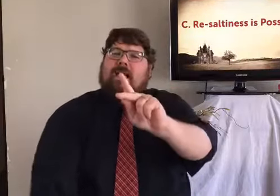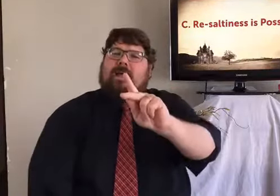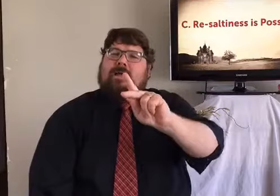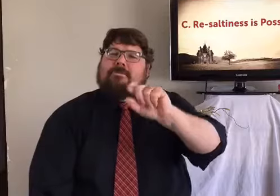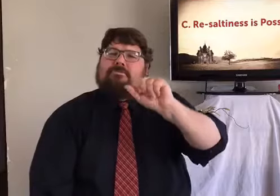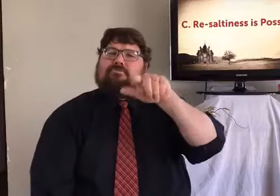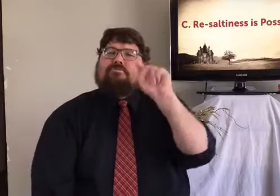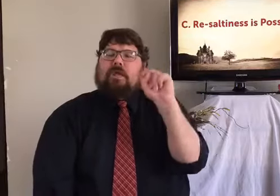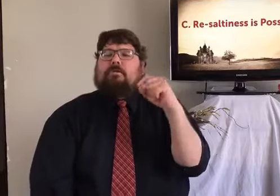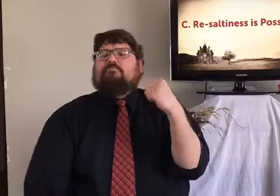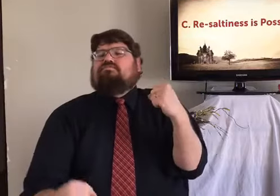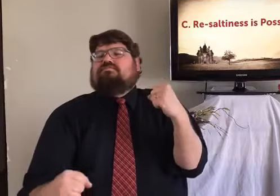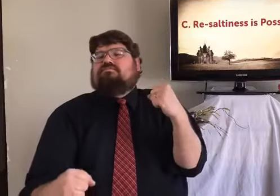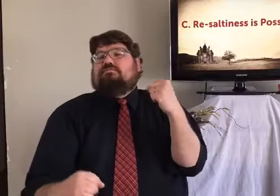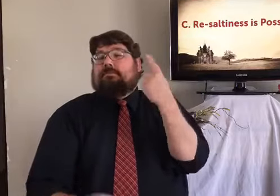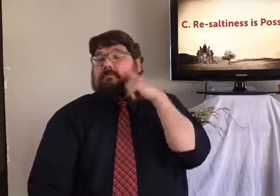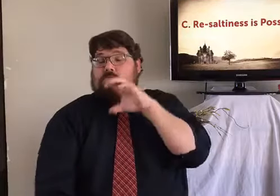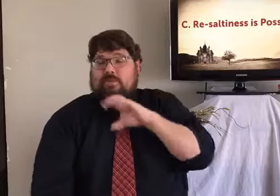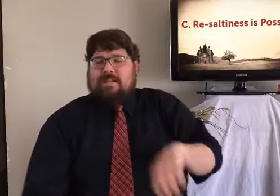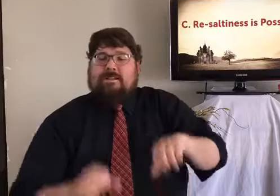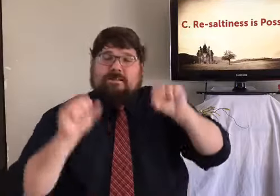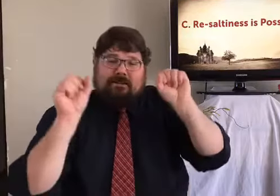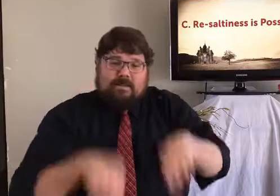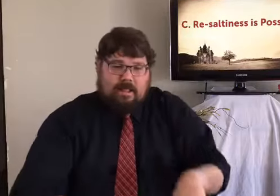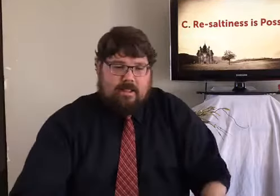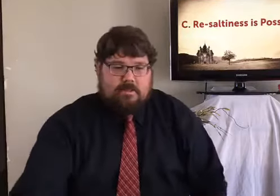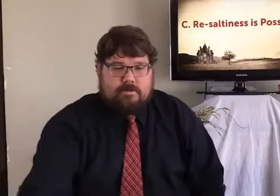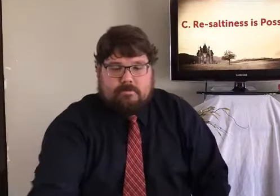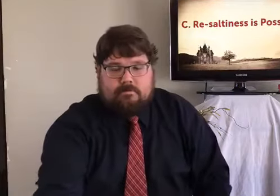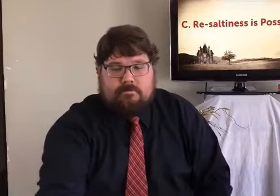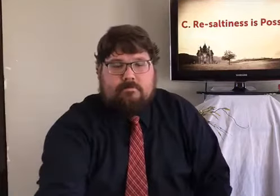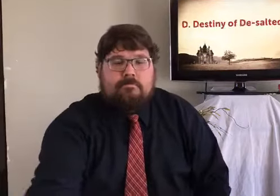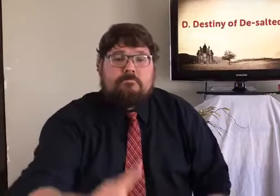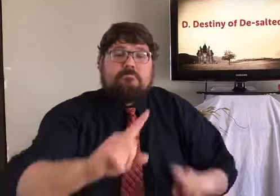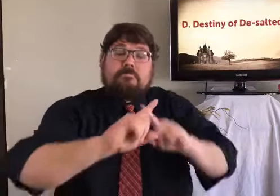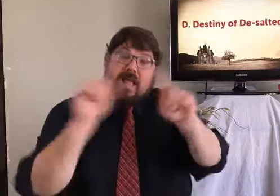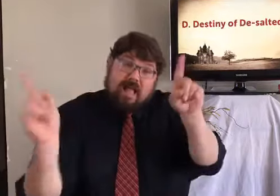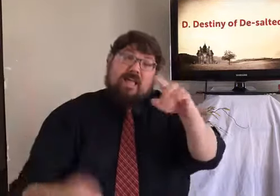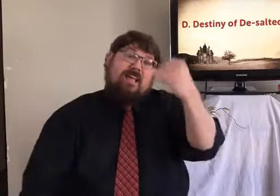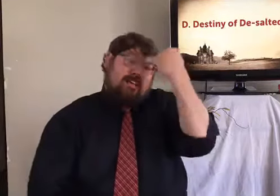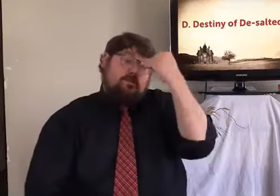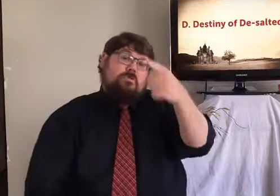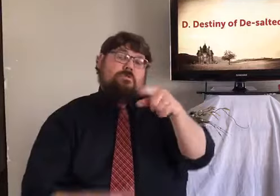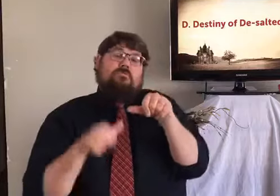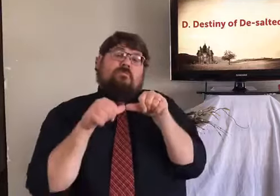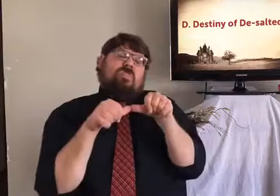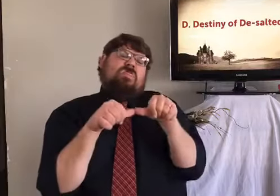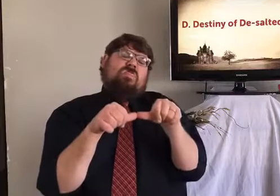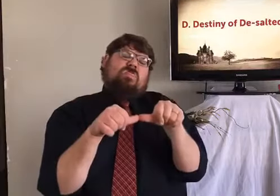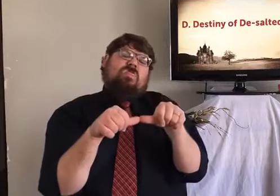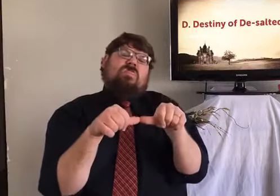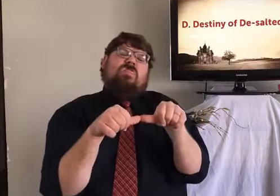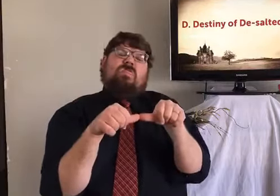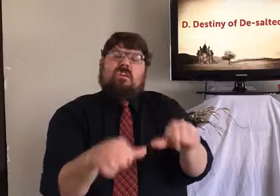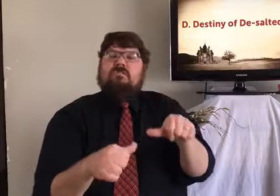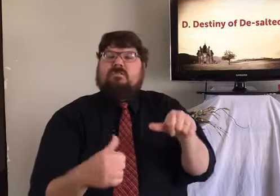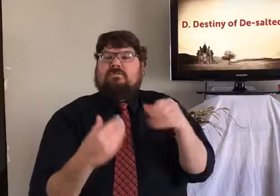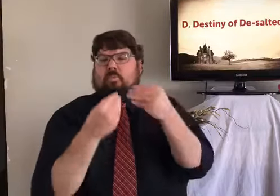later that I haven't been following Christ truly and repents, this person can regain